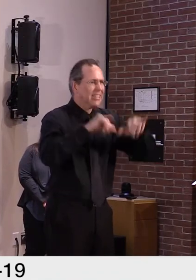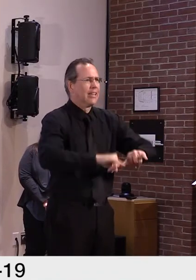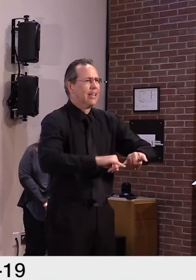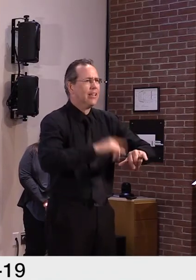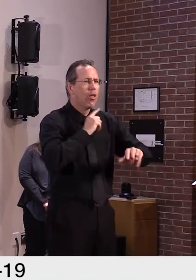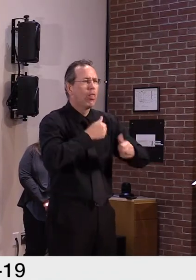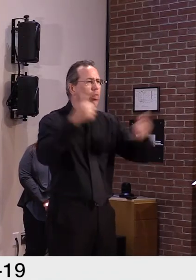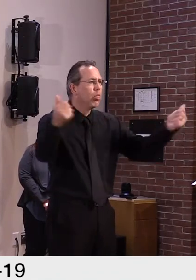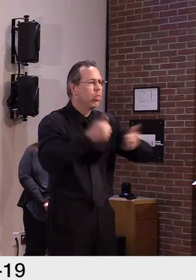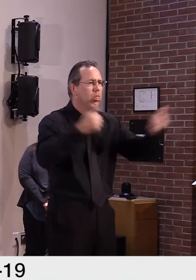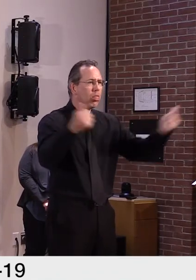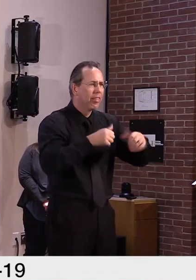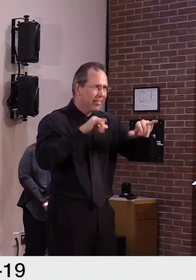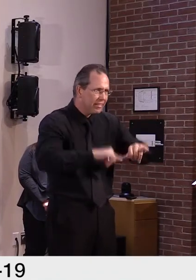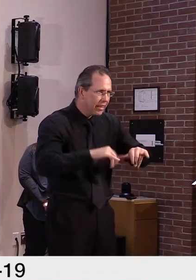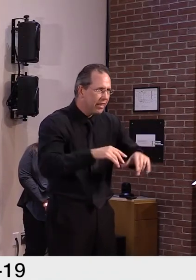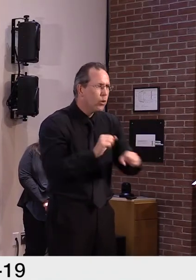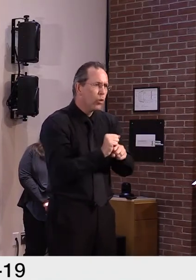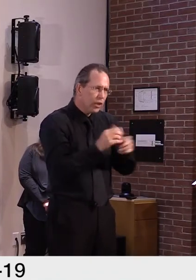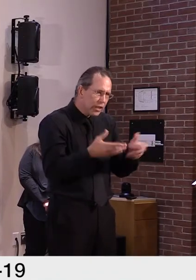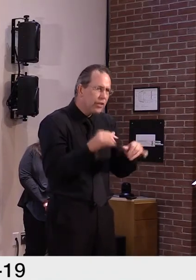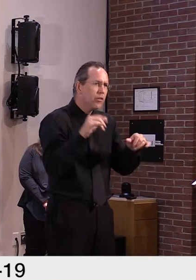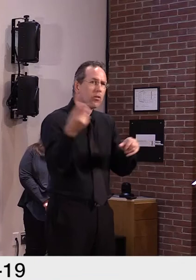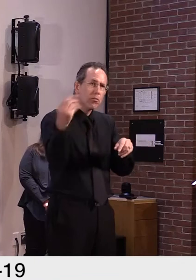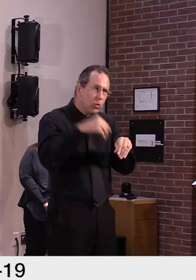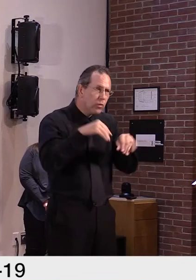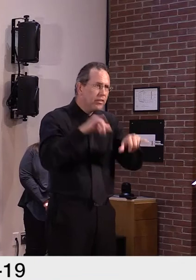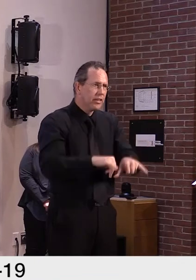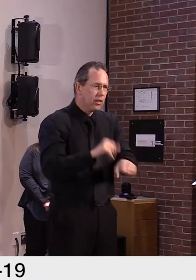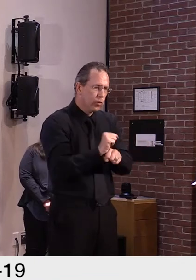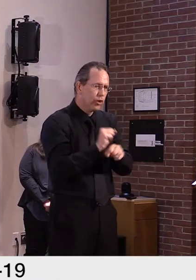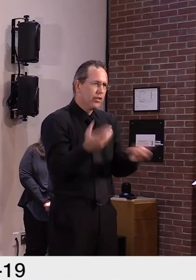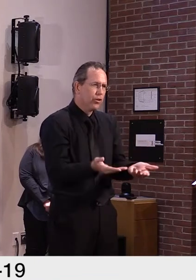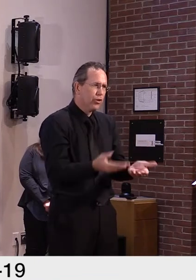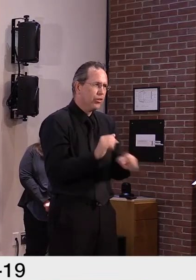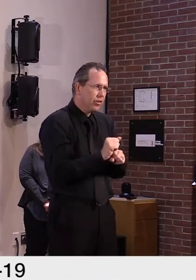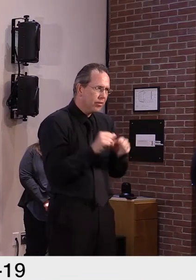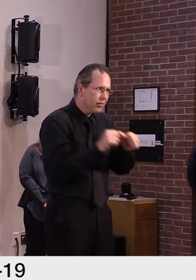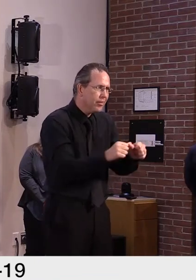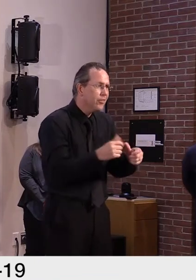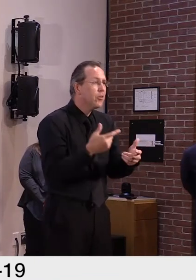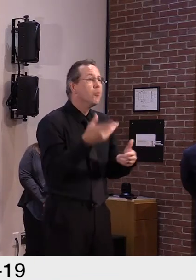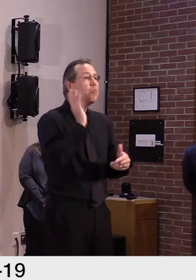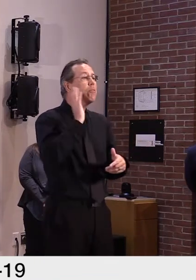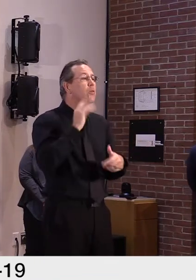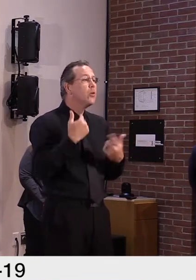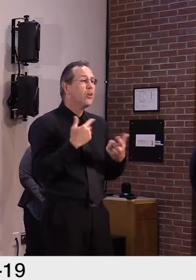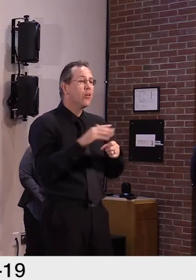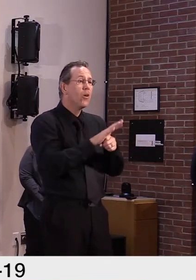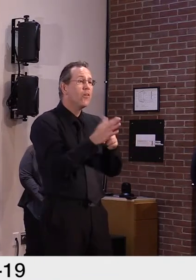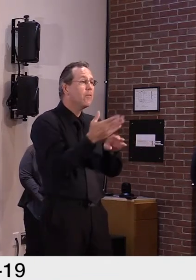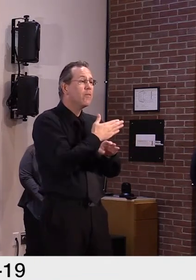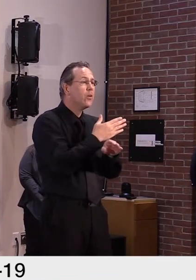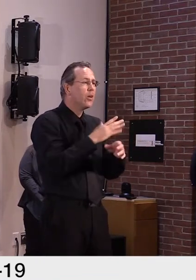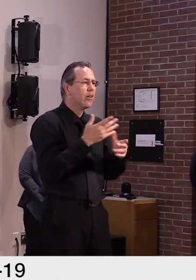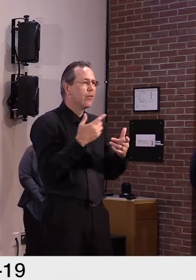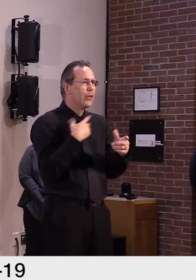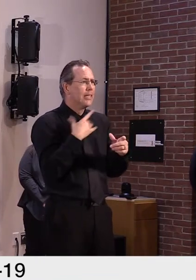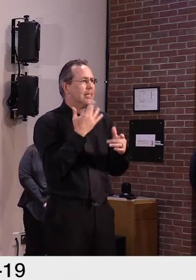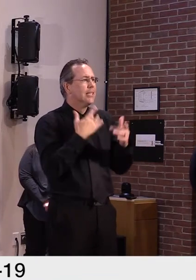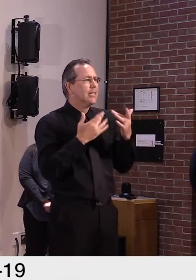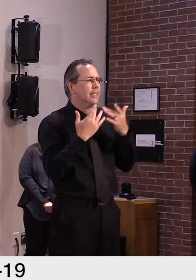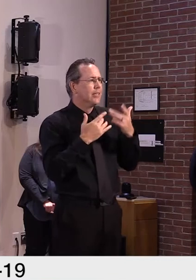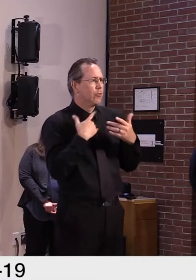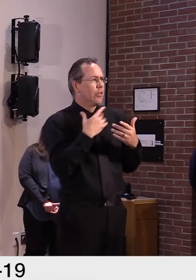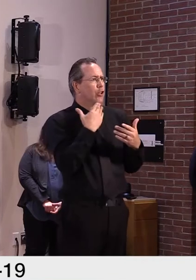Because as you remember, we're pre-pandemic. We had the lowest unemployment rate in the country and we had